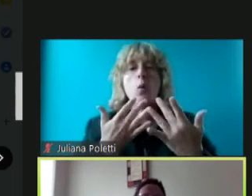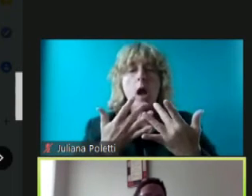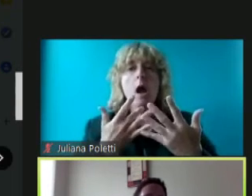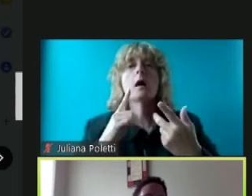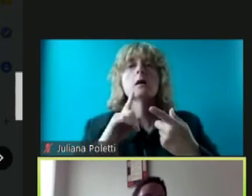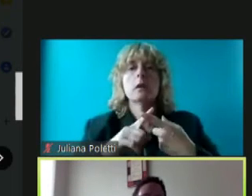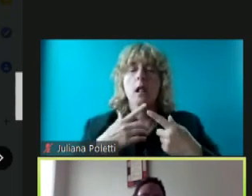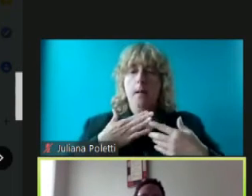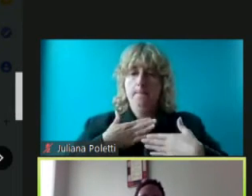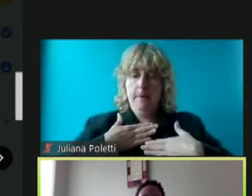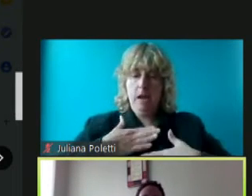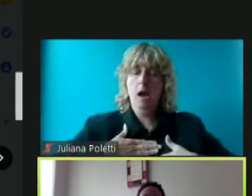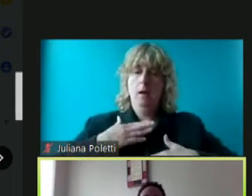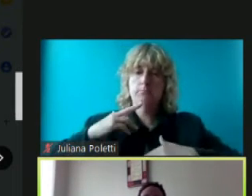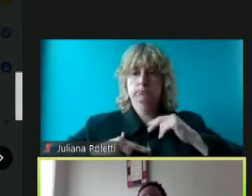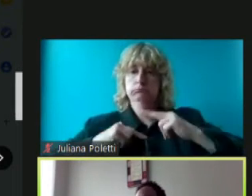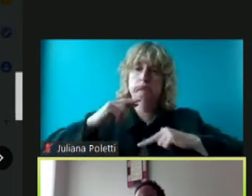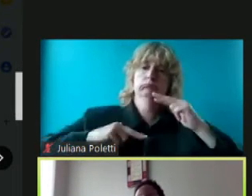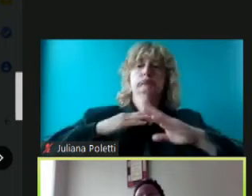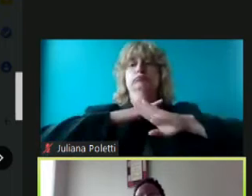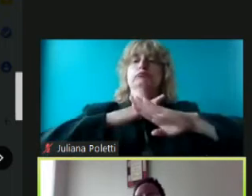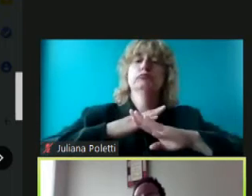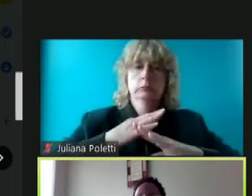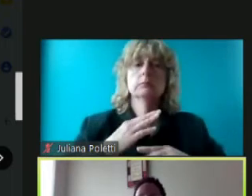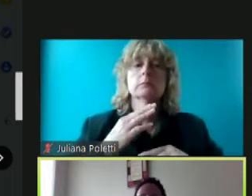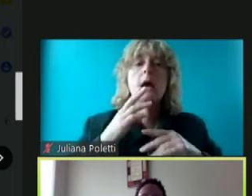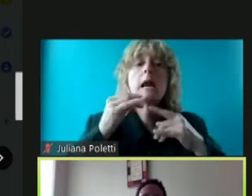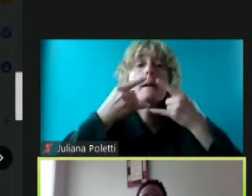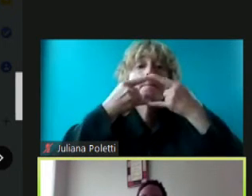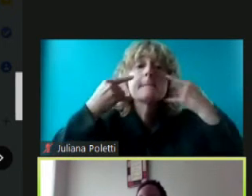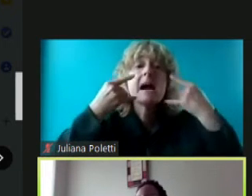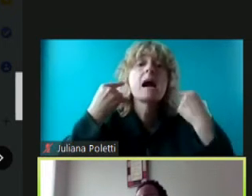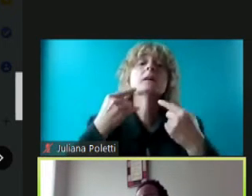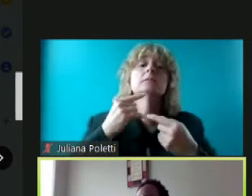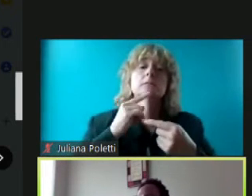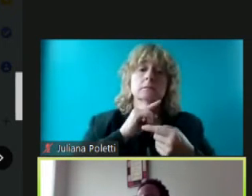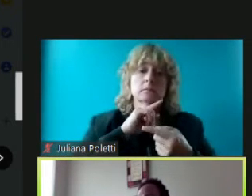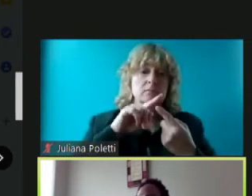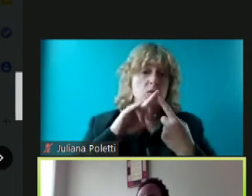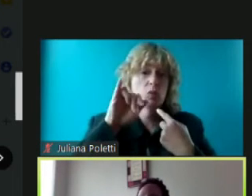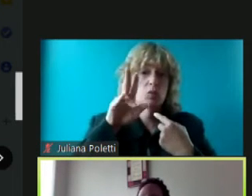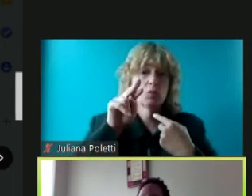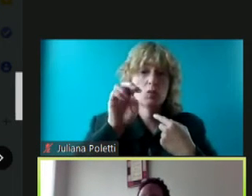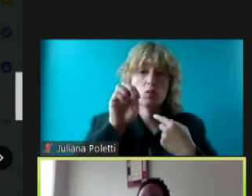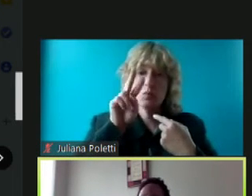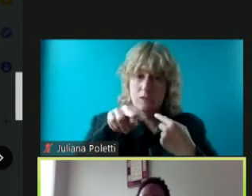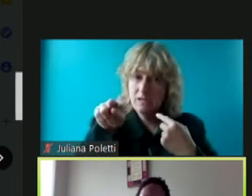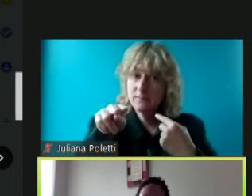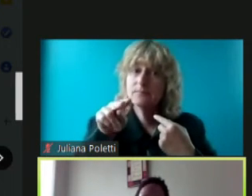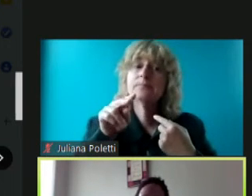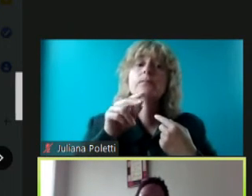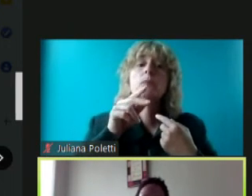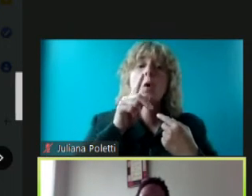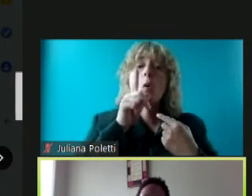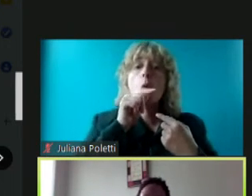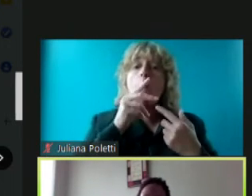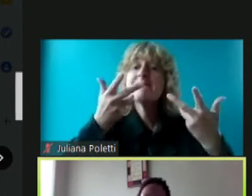22nd awfully vaccinated people again two weeks after your doses